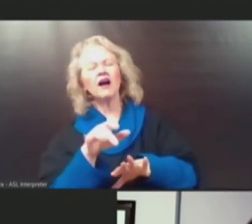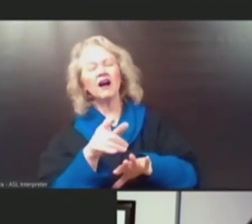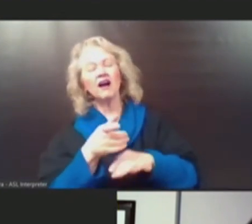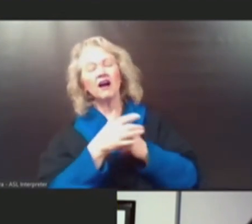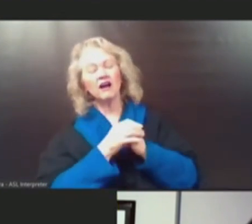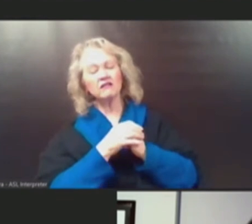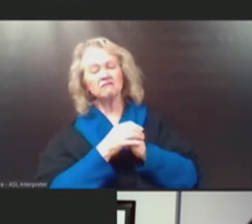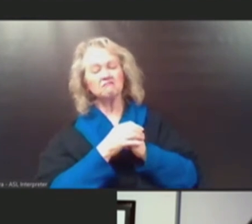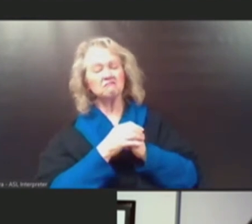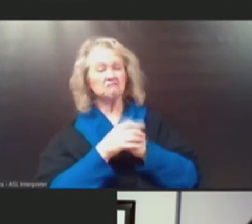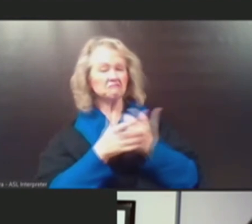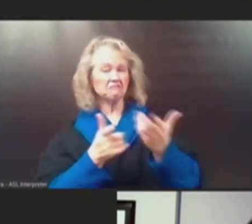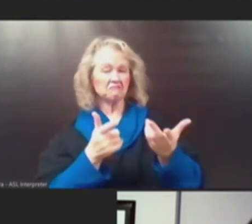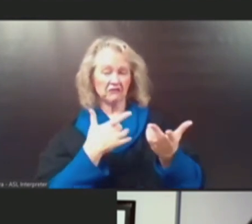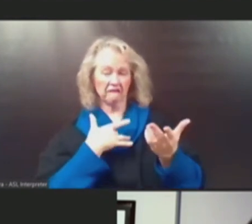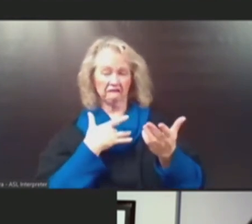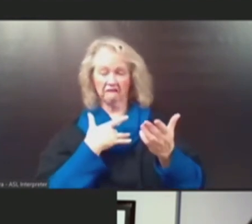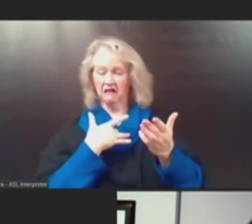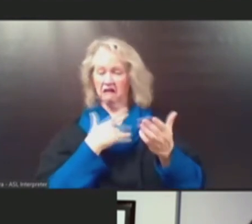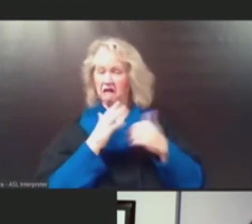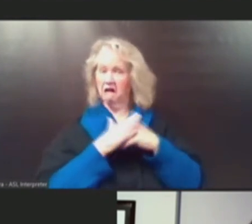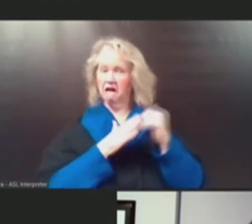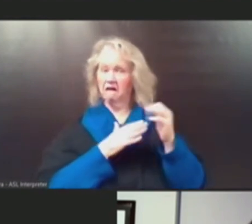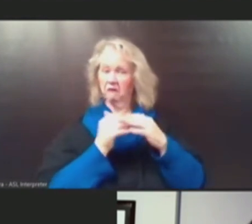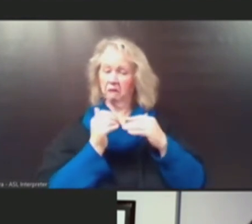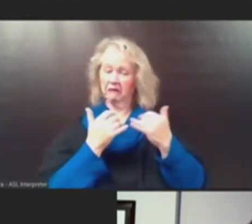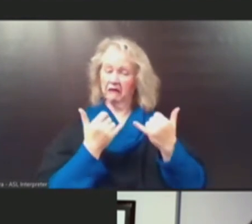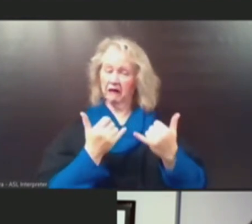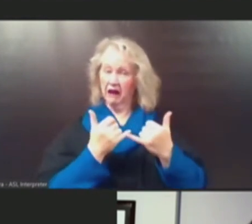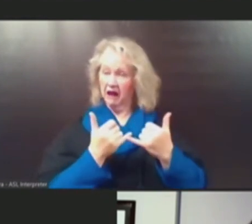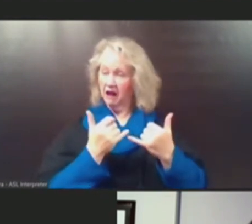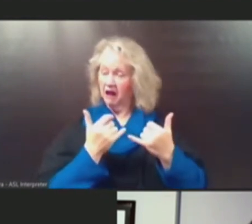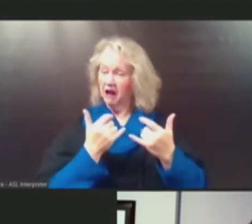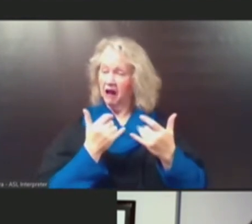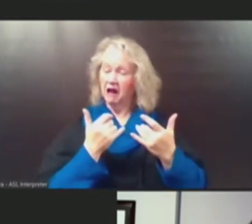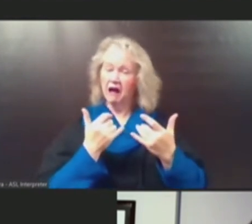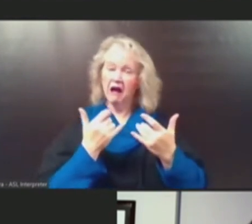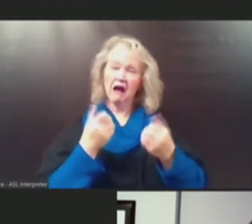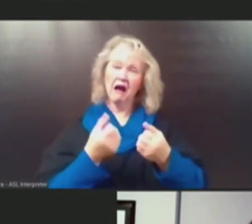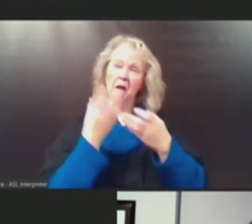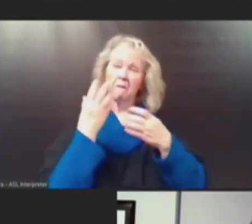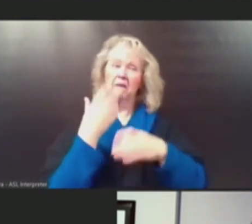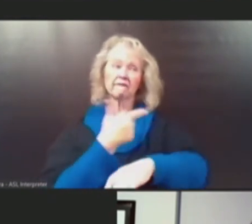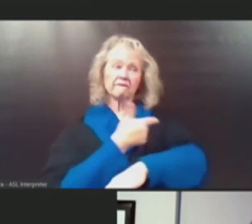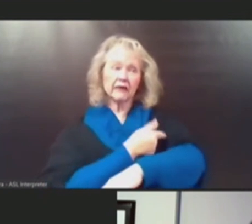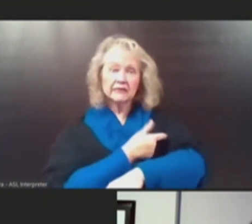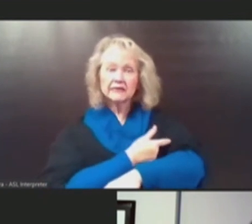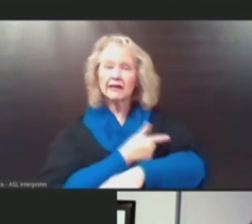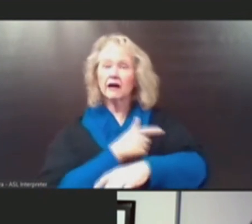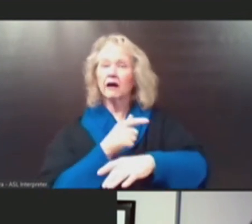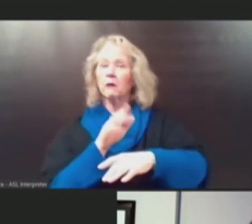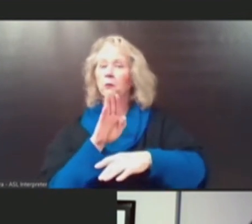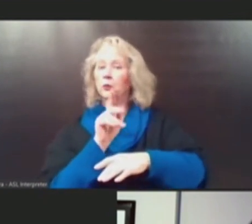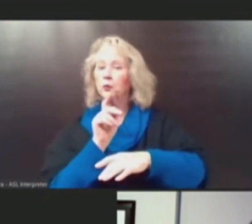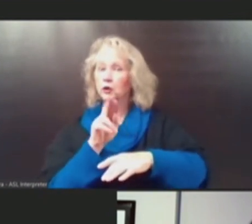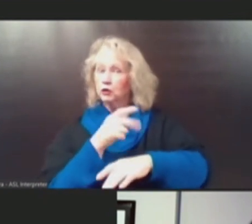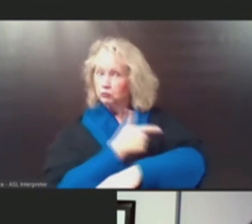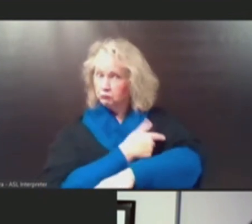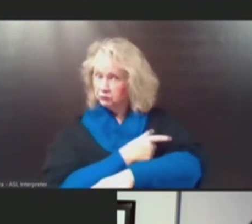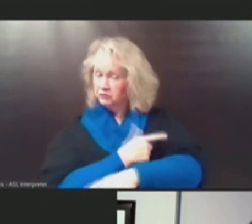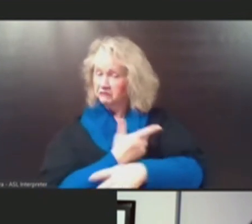with the, the current rate of, uh, vaccine uptake and booster uptake? Uh, do you think it's, uh,